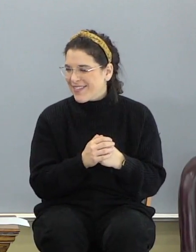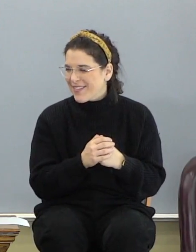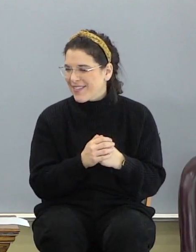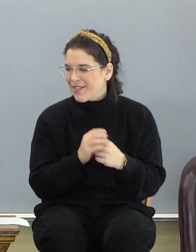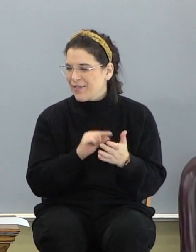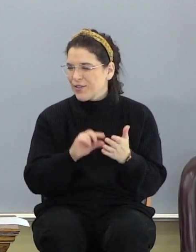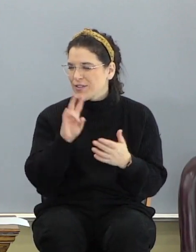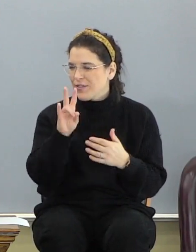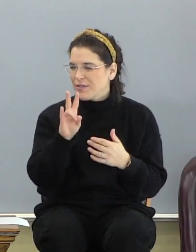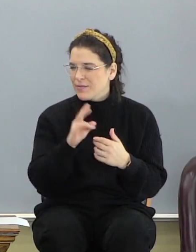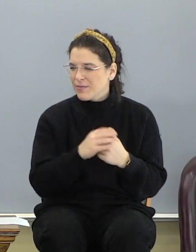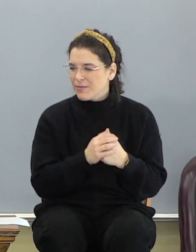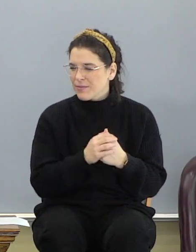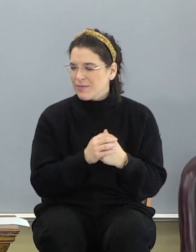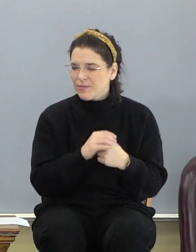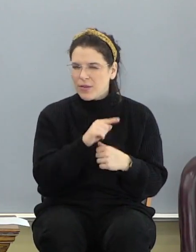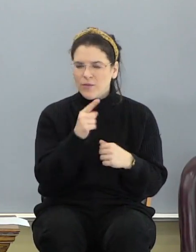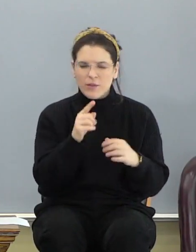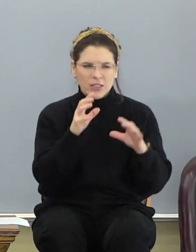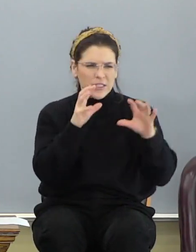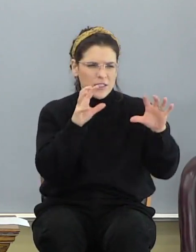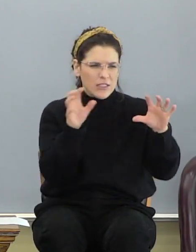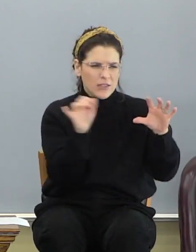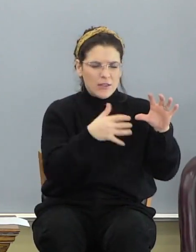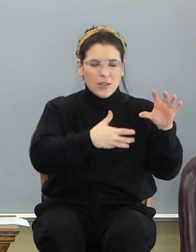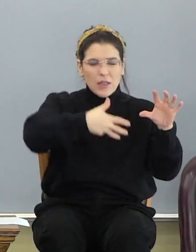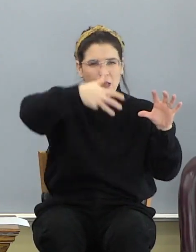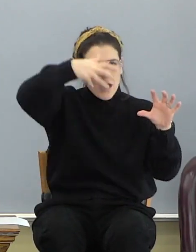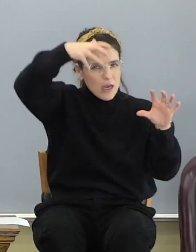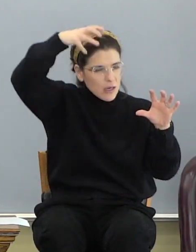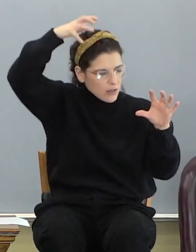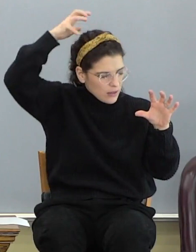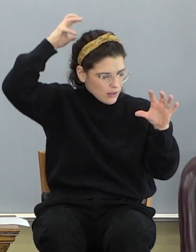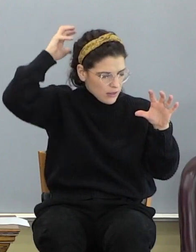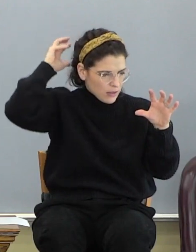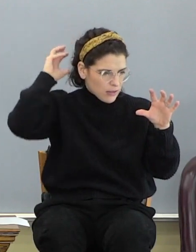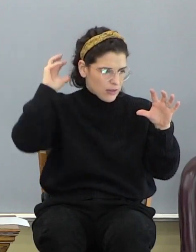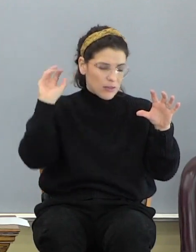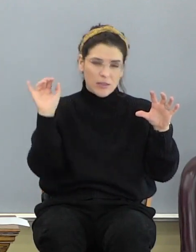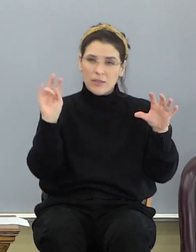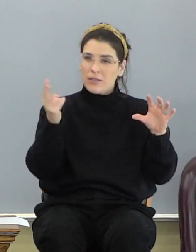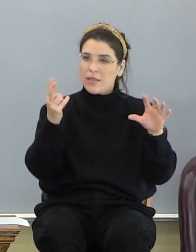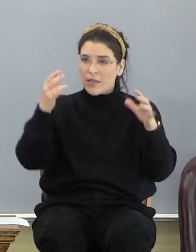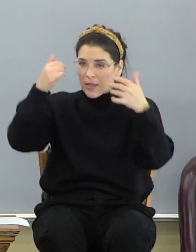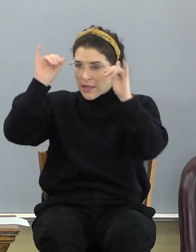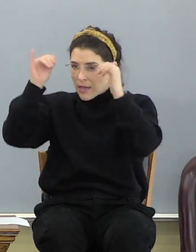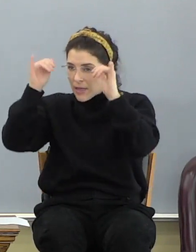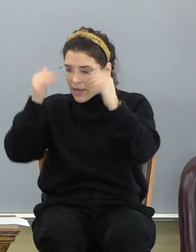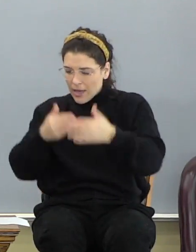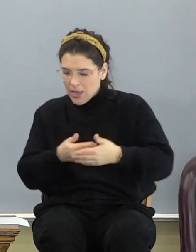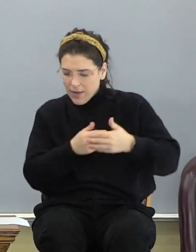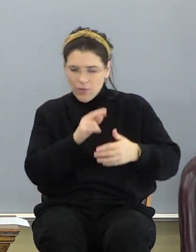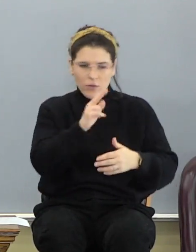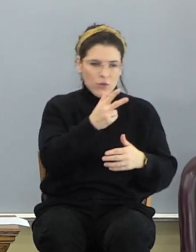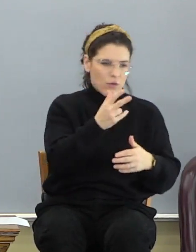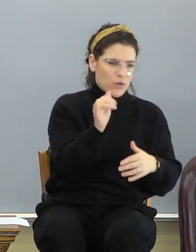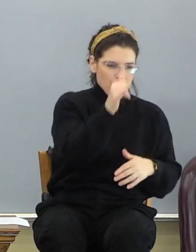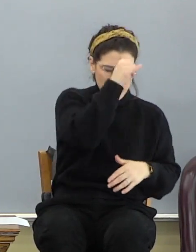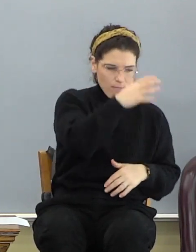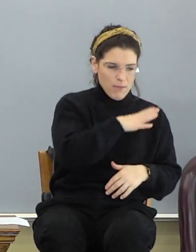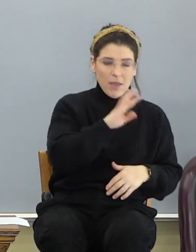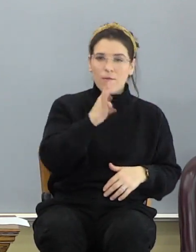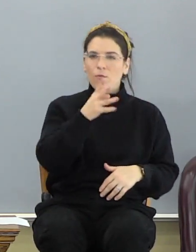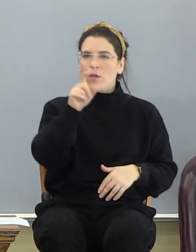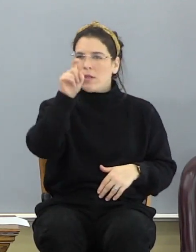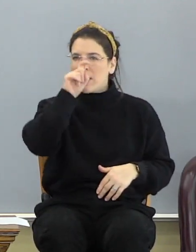Verse 7. The first beast was like a lion. The second like a calf. The third like a man. The fourth like an